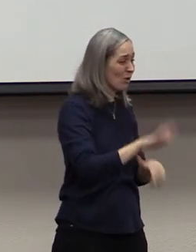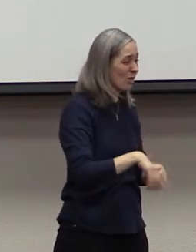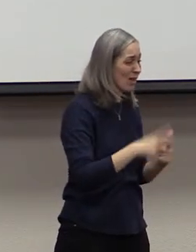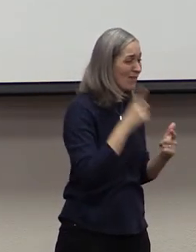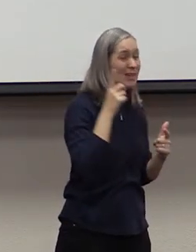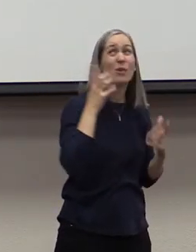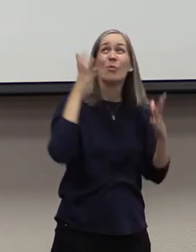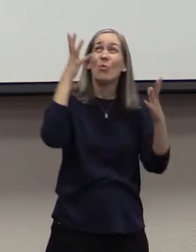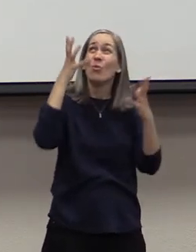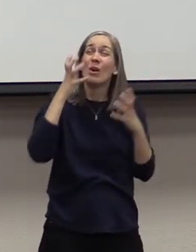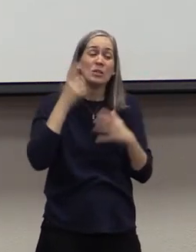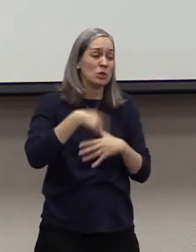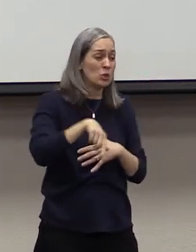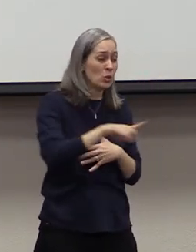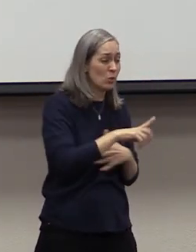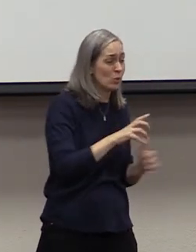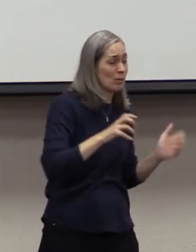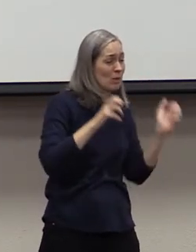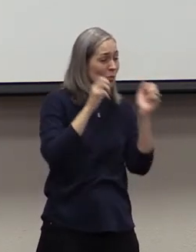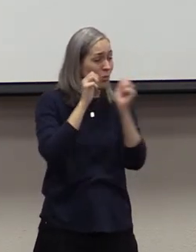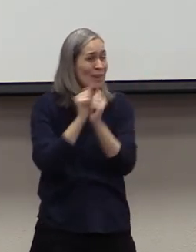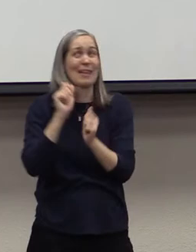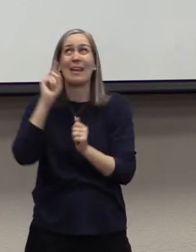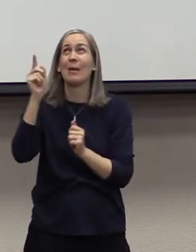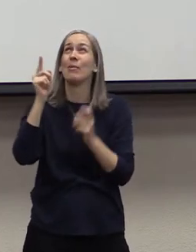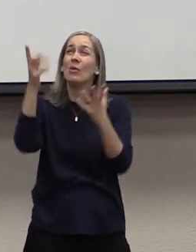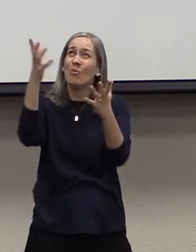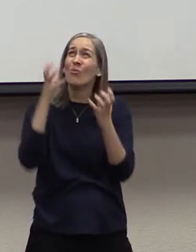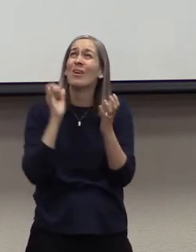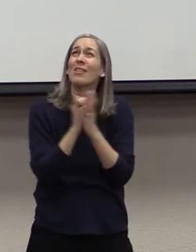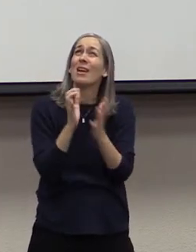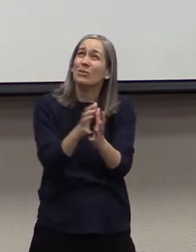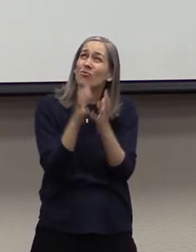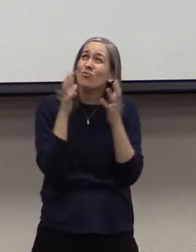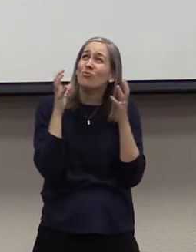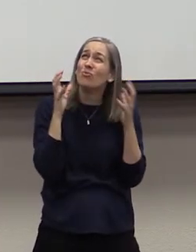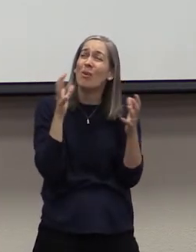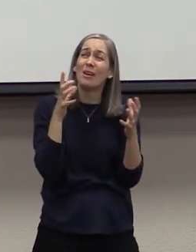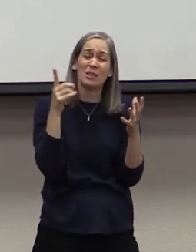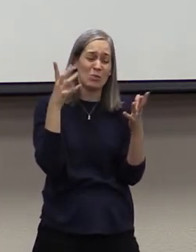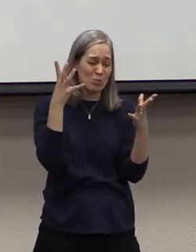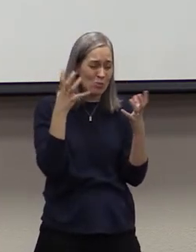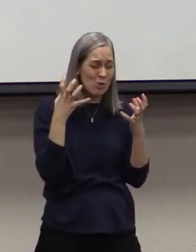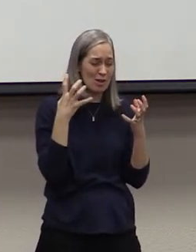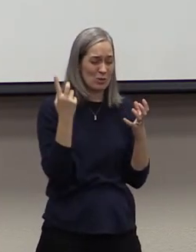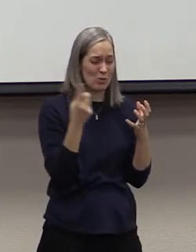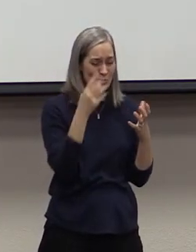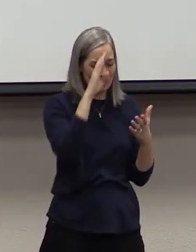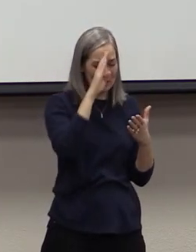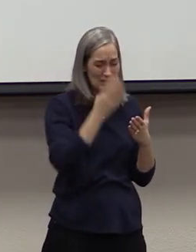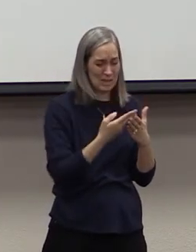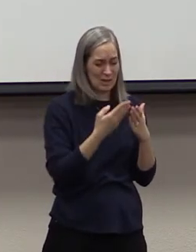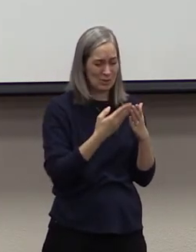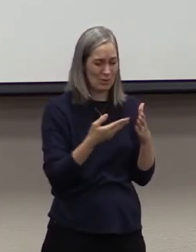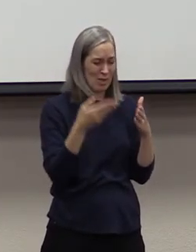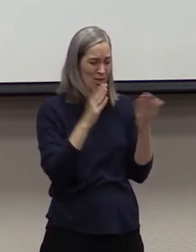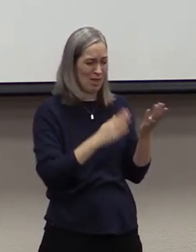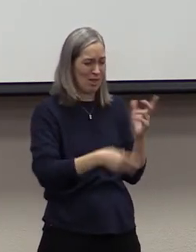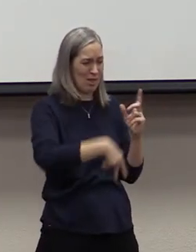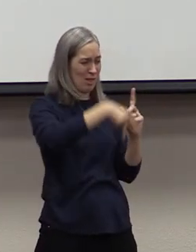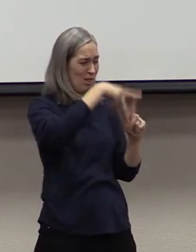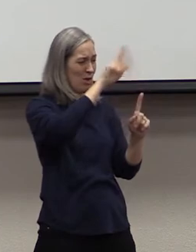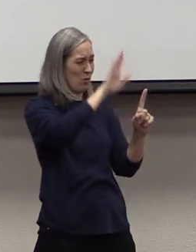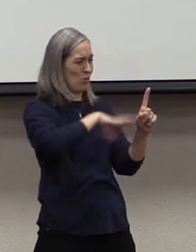you to be with Him. He desires that so much that He sent His only Son to die on that cross for you. And He